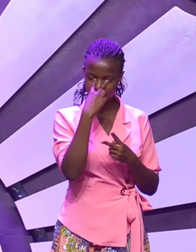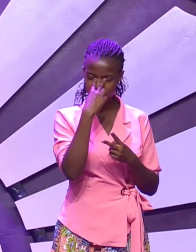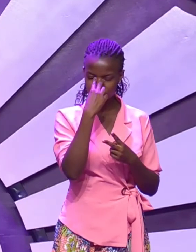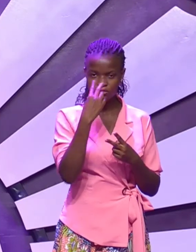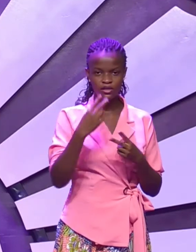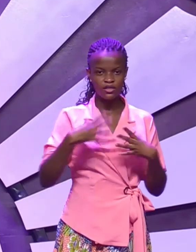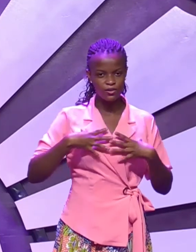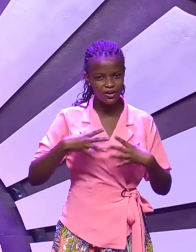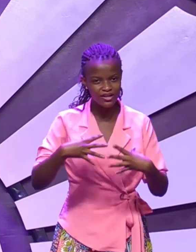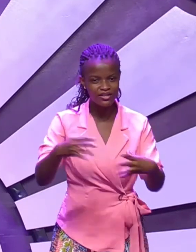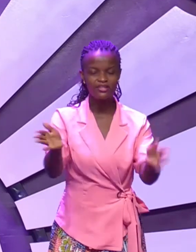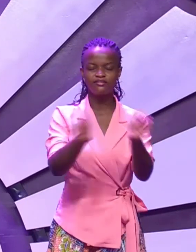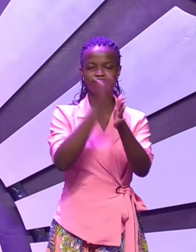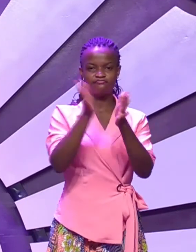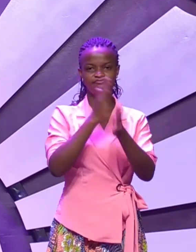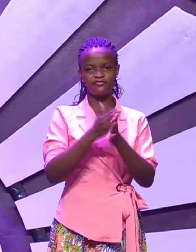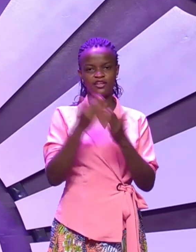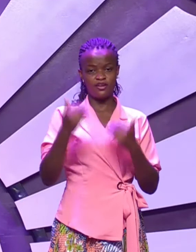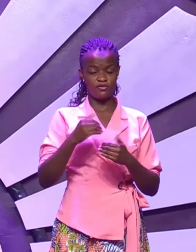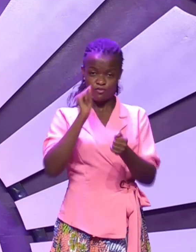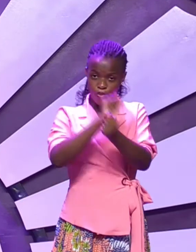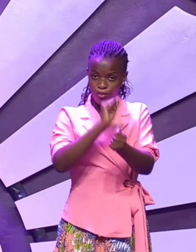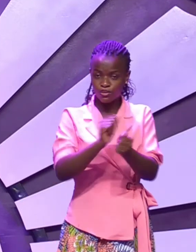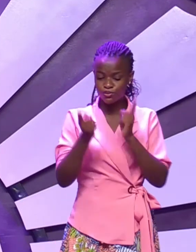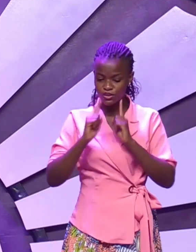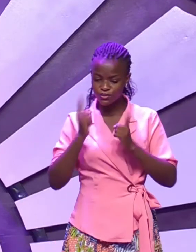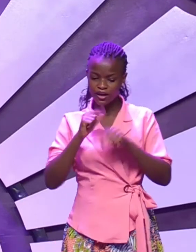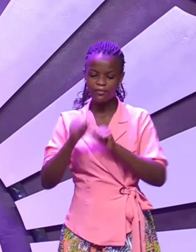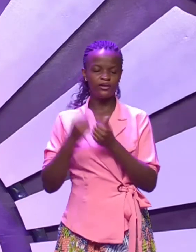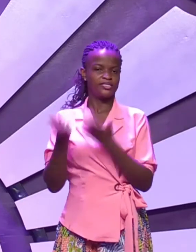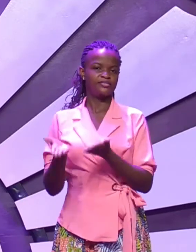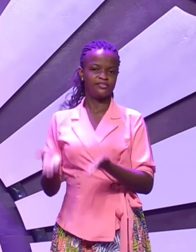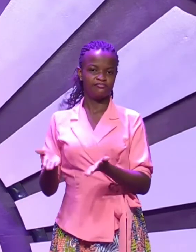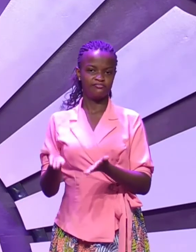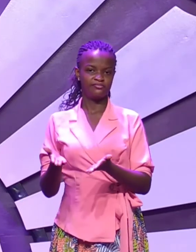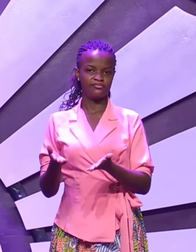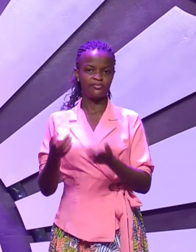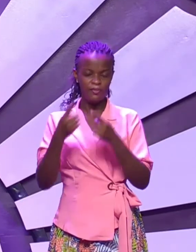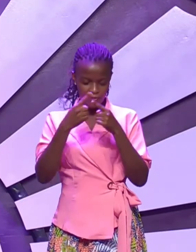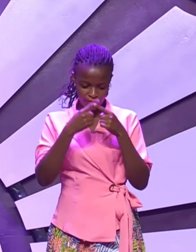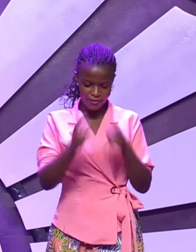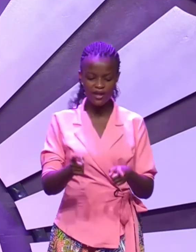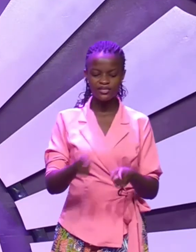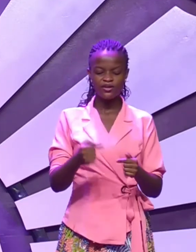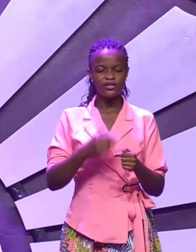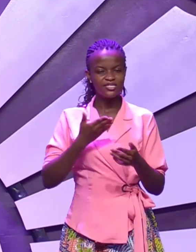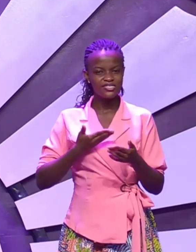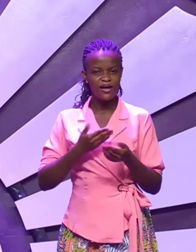would be evil that's the Paul we're talking about here but there was a thorn